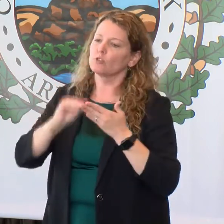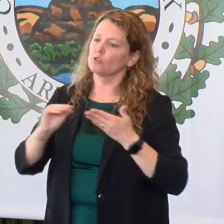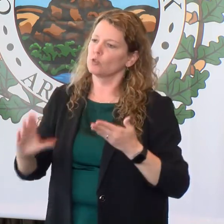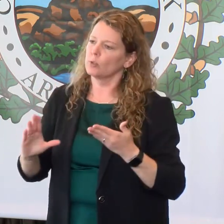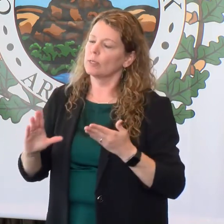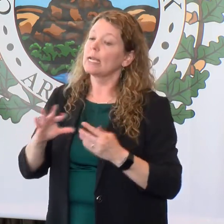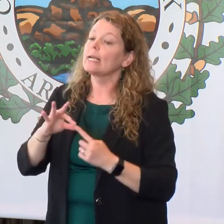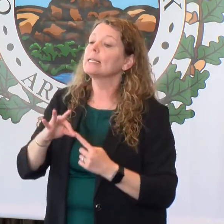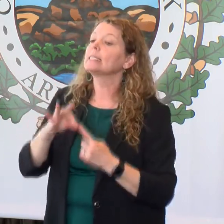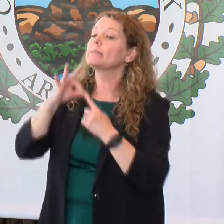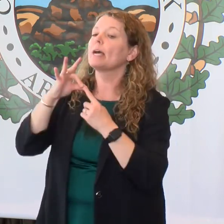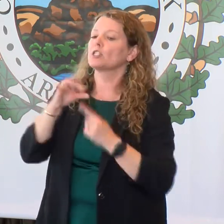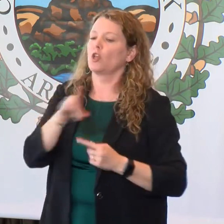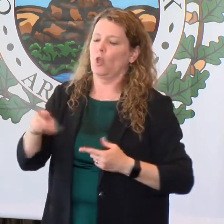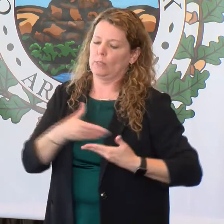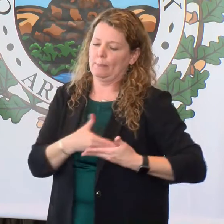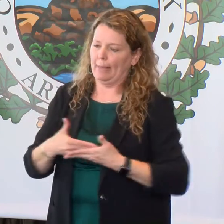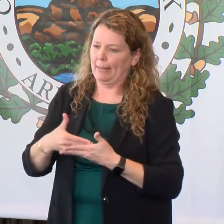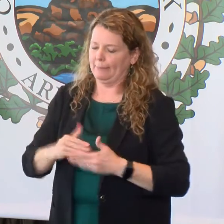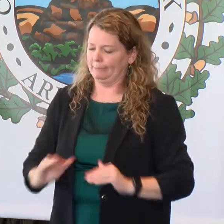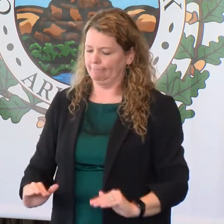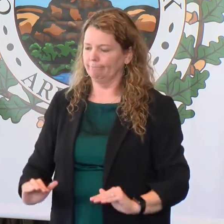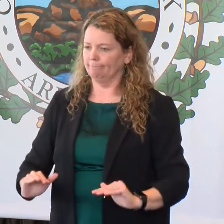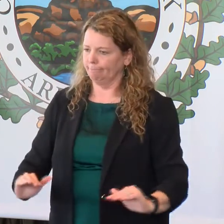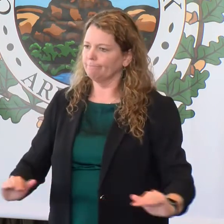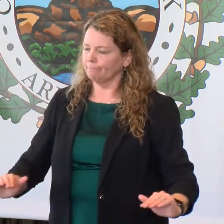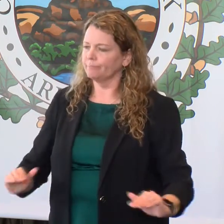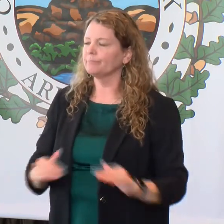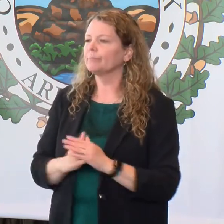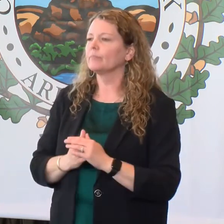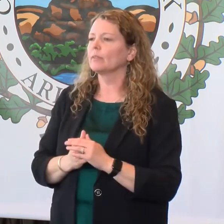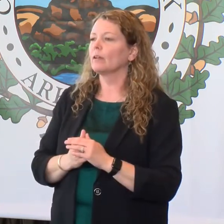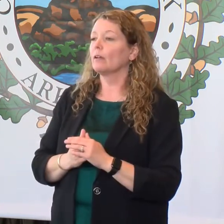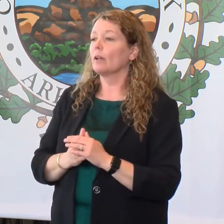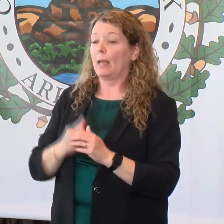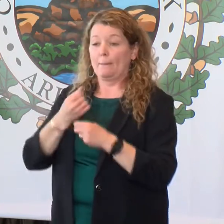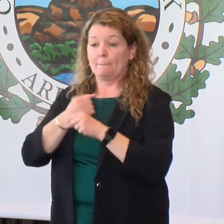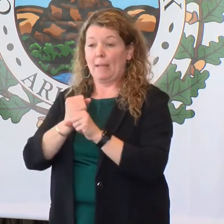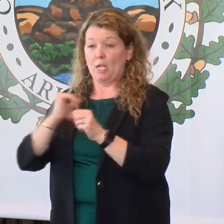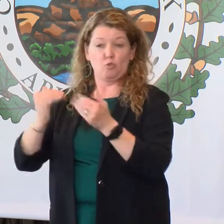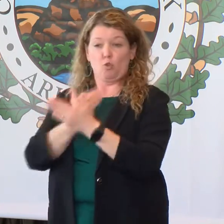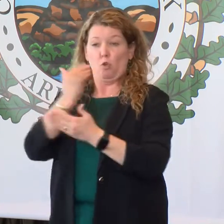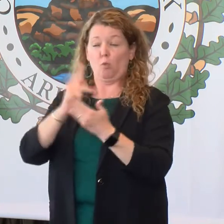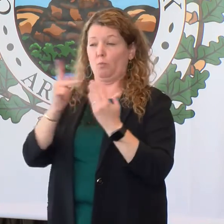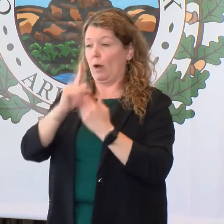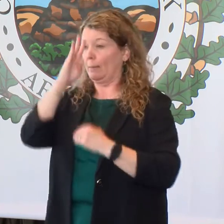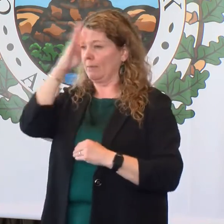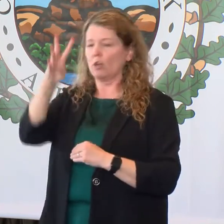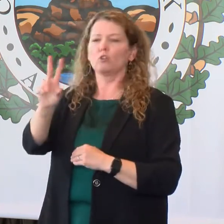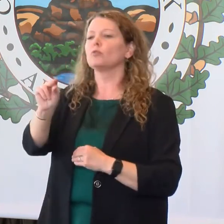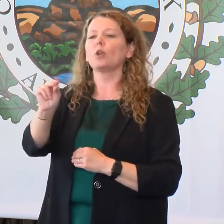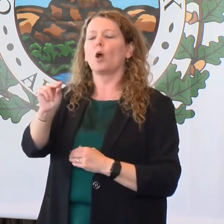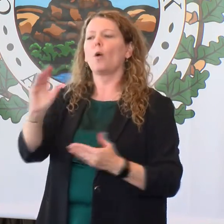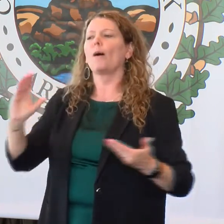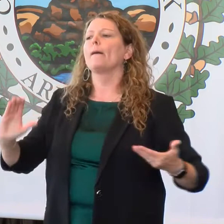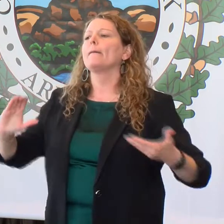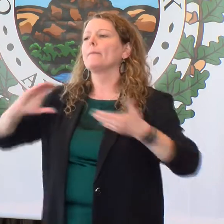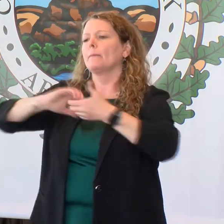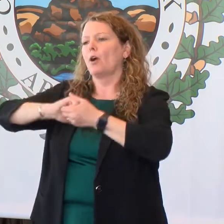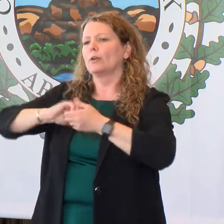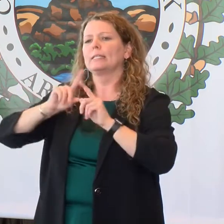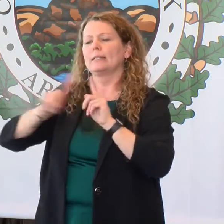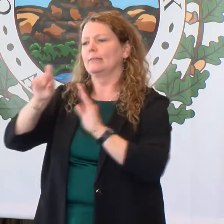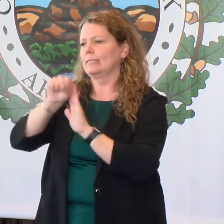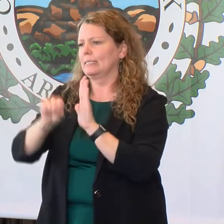especially those infants and toddlers. And we do it not by creating a whole new program, but instead by partnering with state